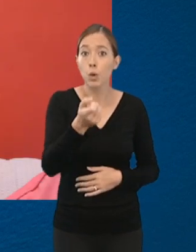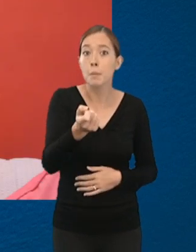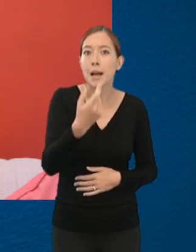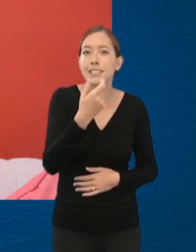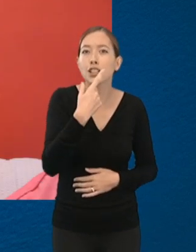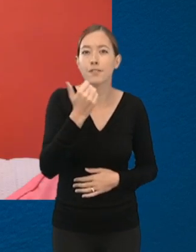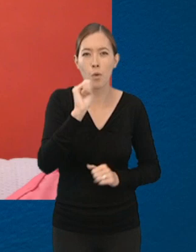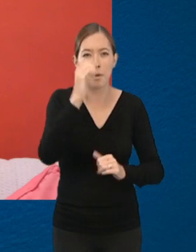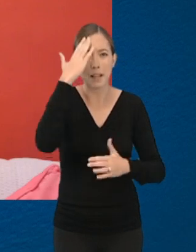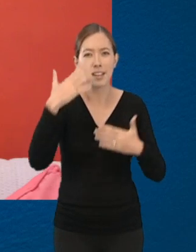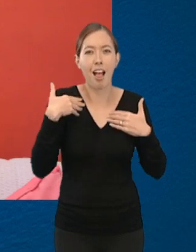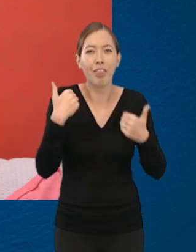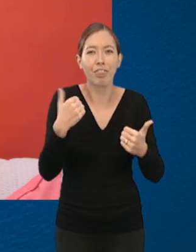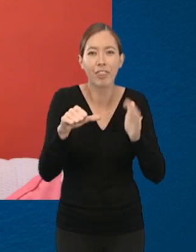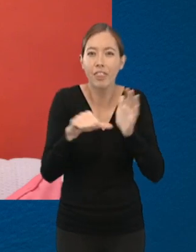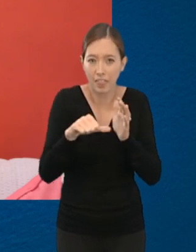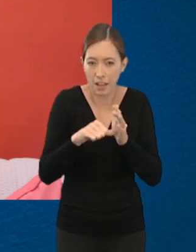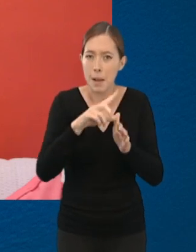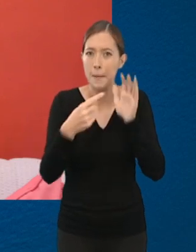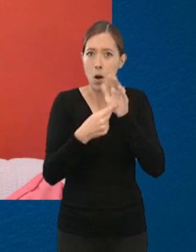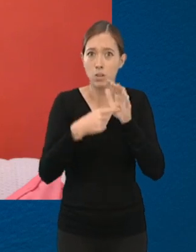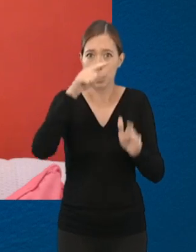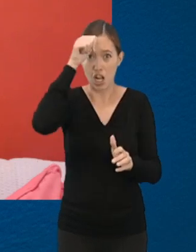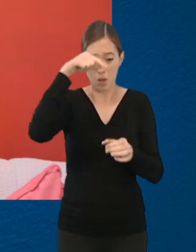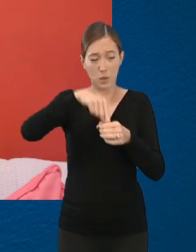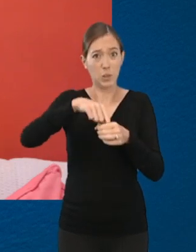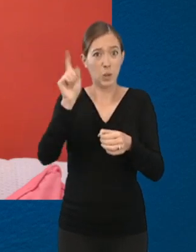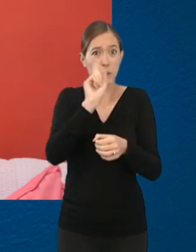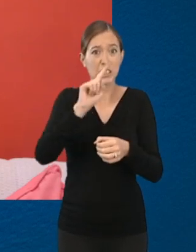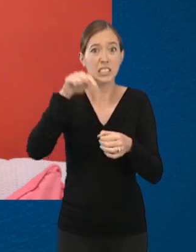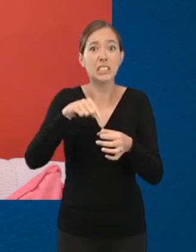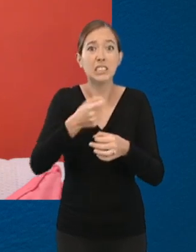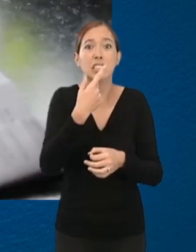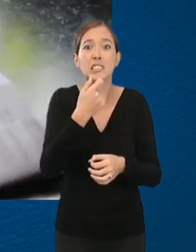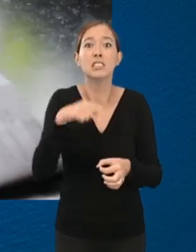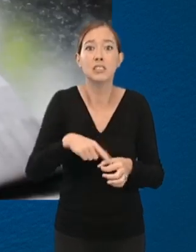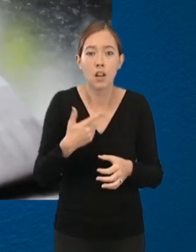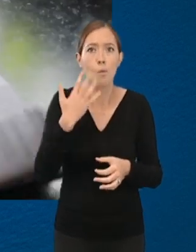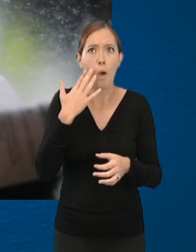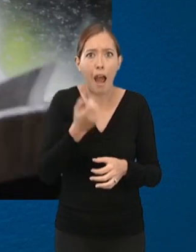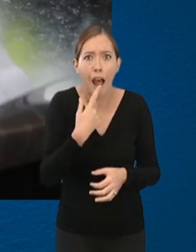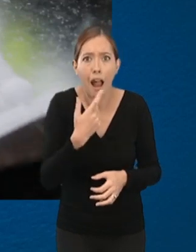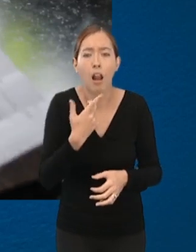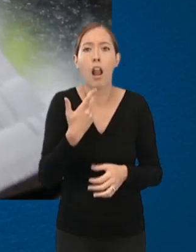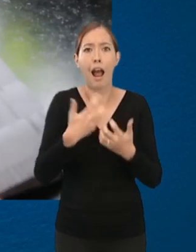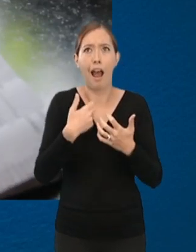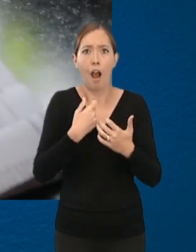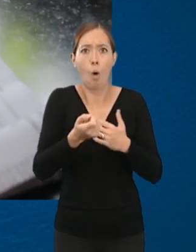medication for your mental health problem, it's really important to know what you're taking, when and how to take it and